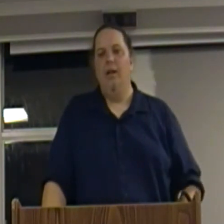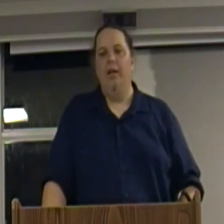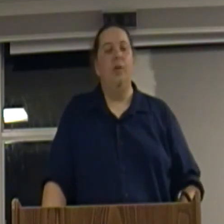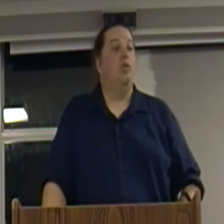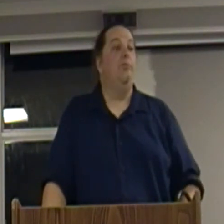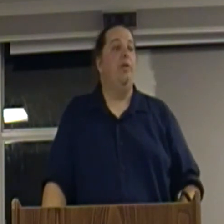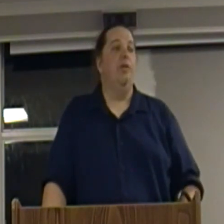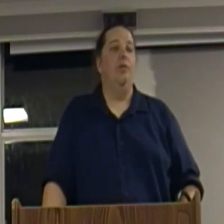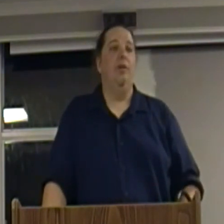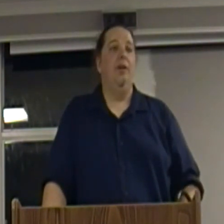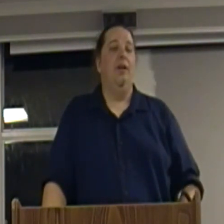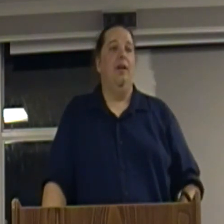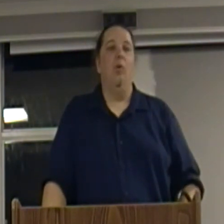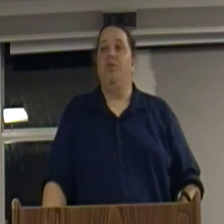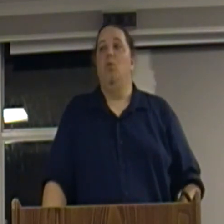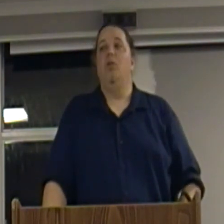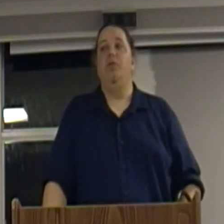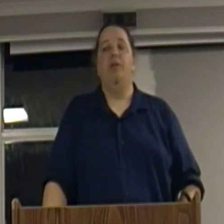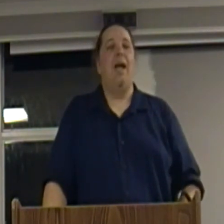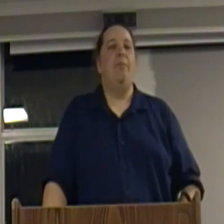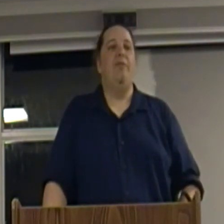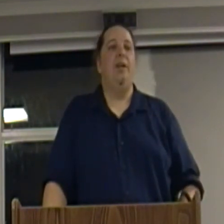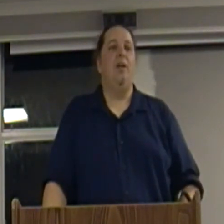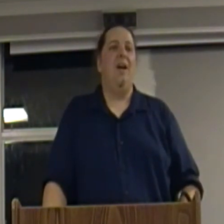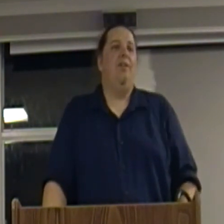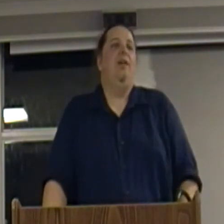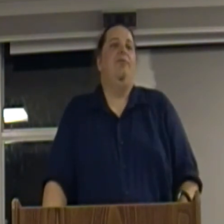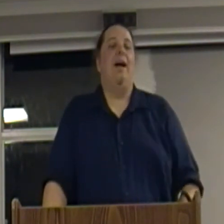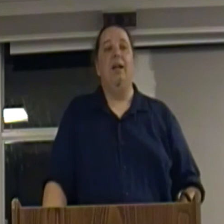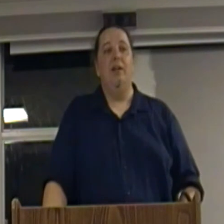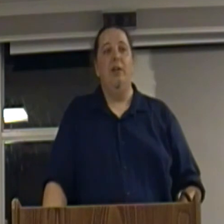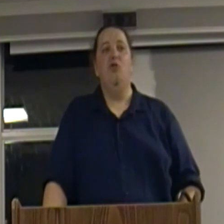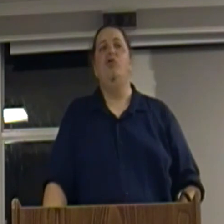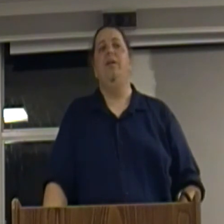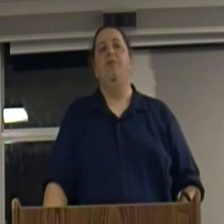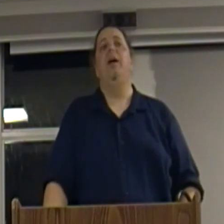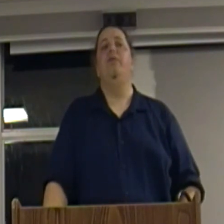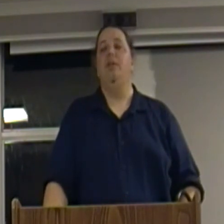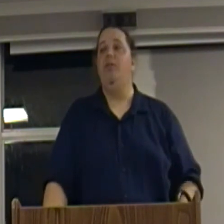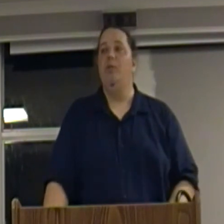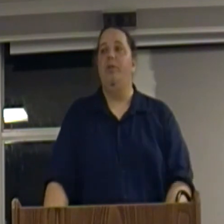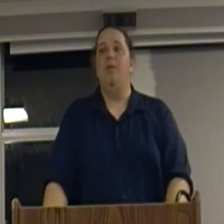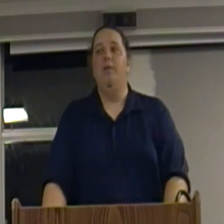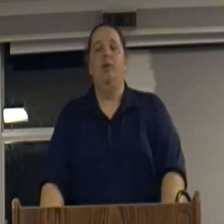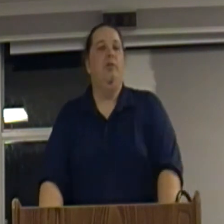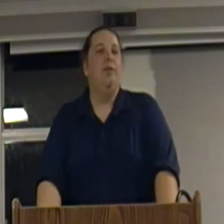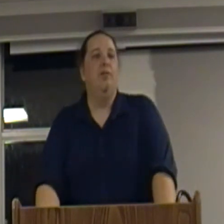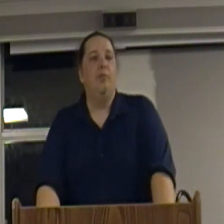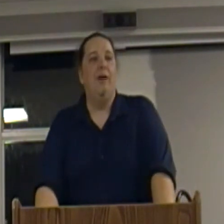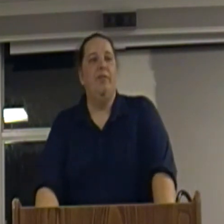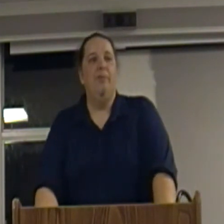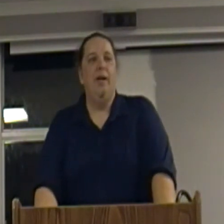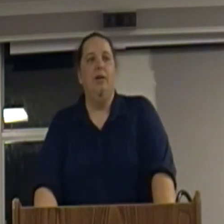you know it's good business what's the worst that's going to happen if they get caught they get fined and they usually get fined for less than what they less than the profit they made